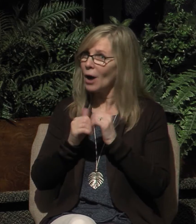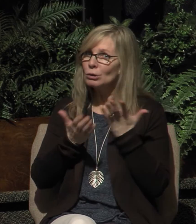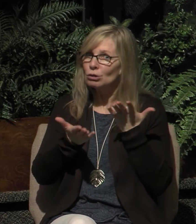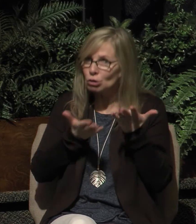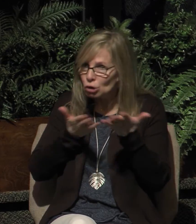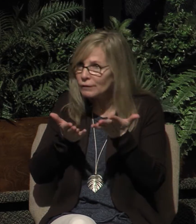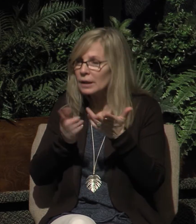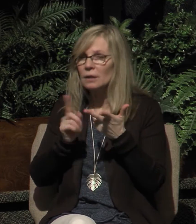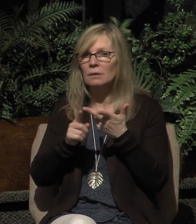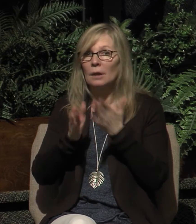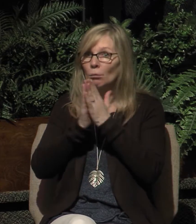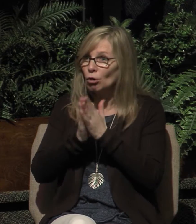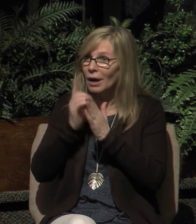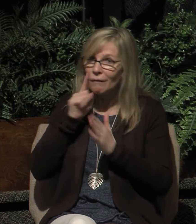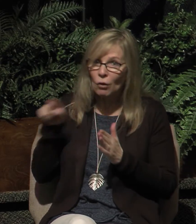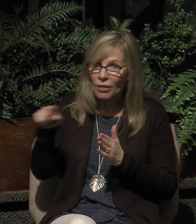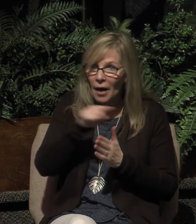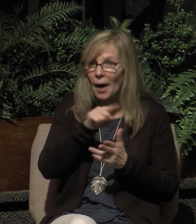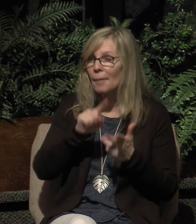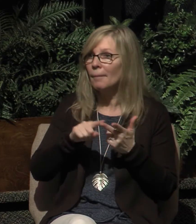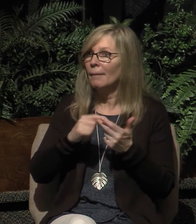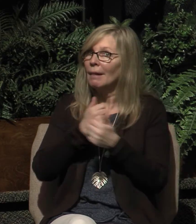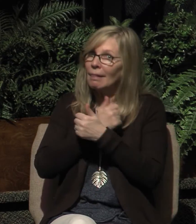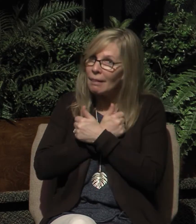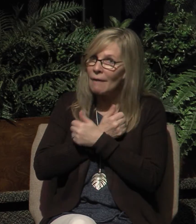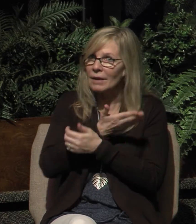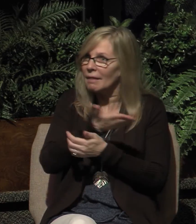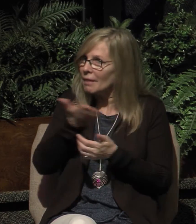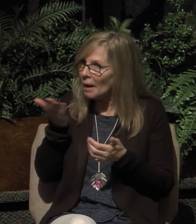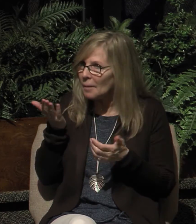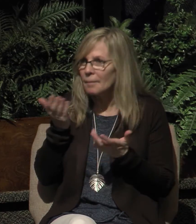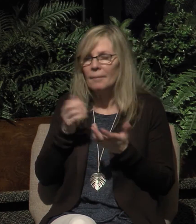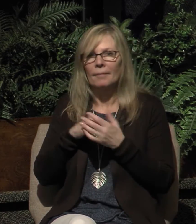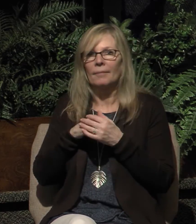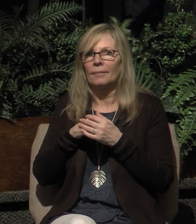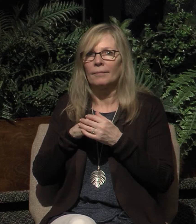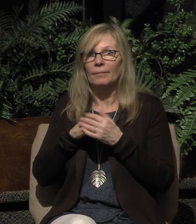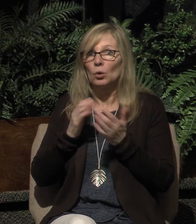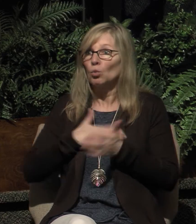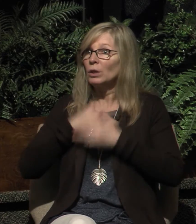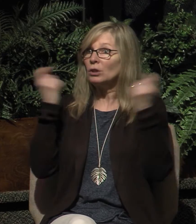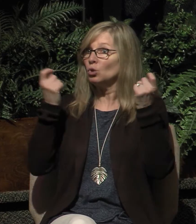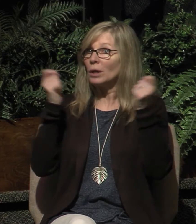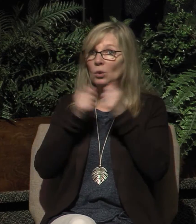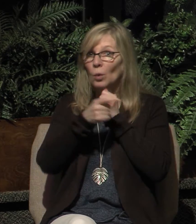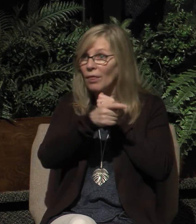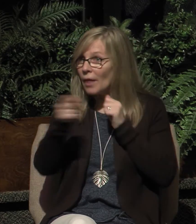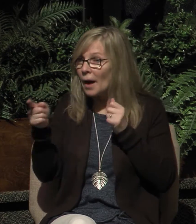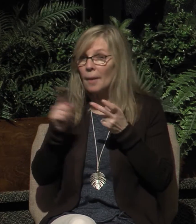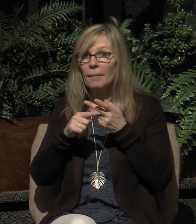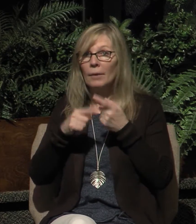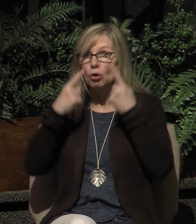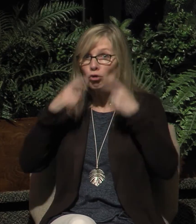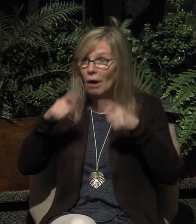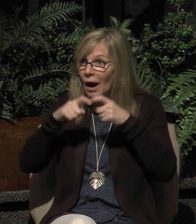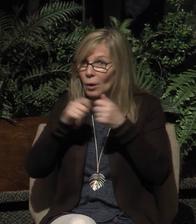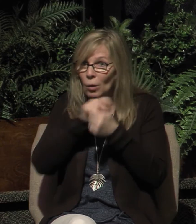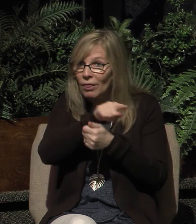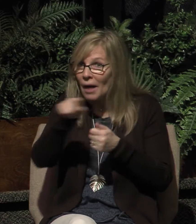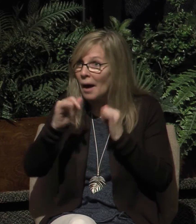praying for them, loving them in tangible ways, rejoicing with them, crying with them, encouraging